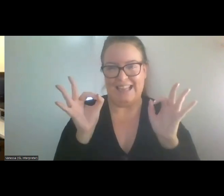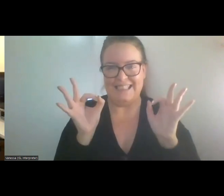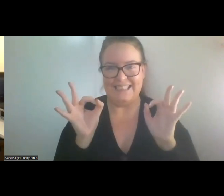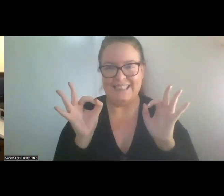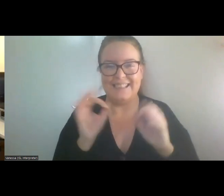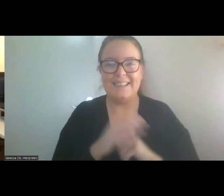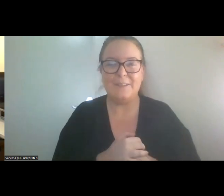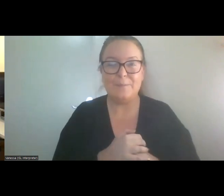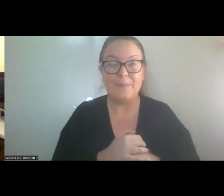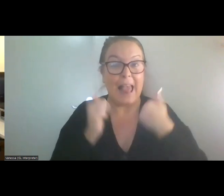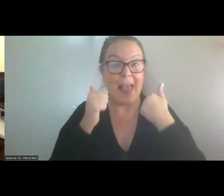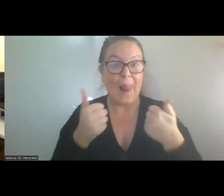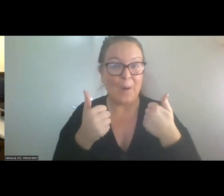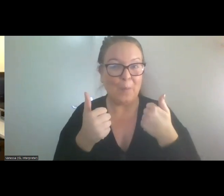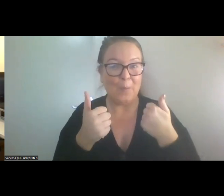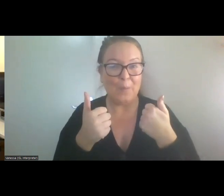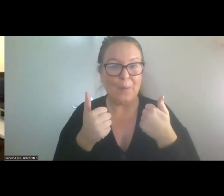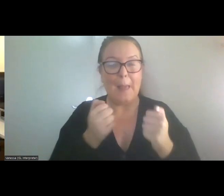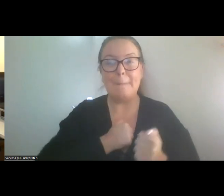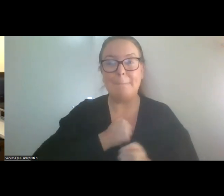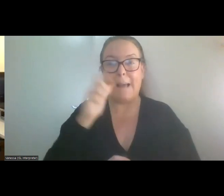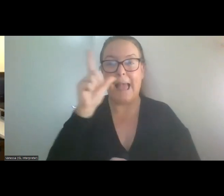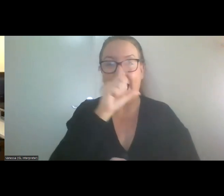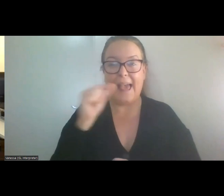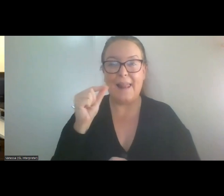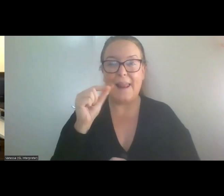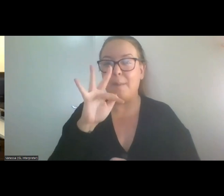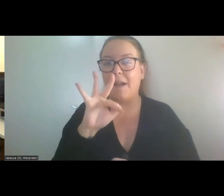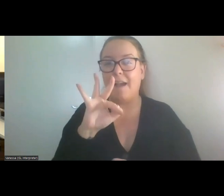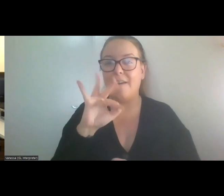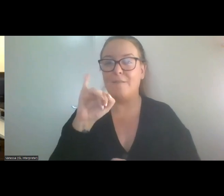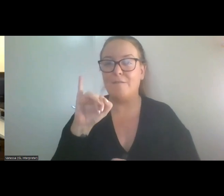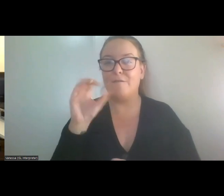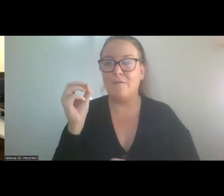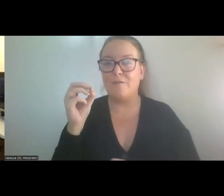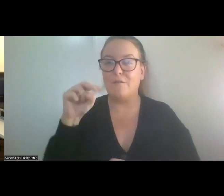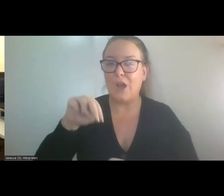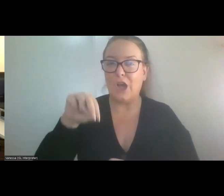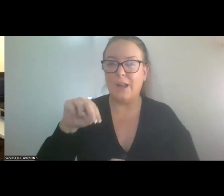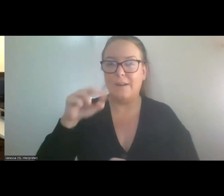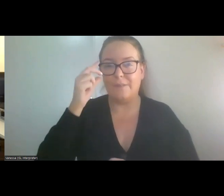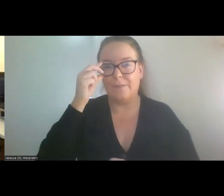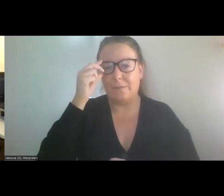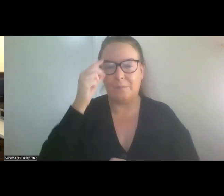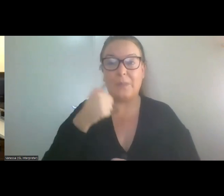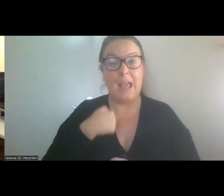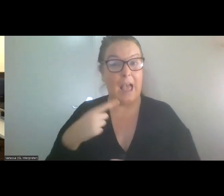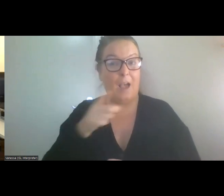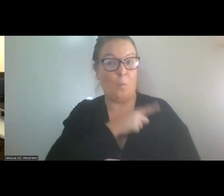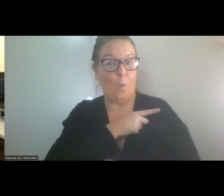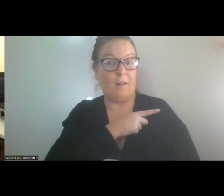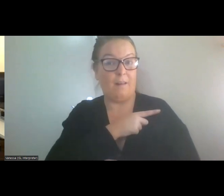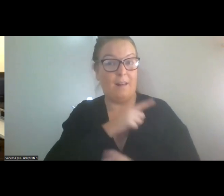Hello. My name is Fionn. And I run a social enterprise